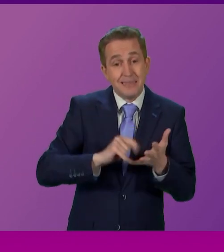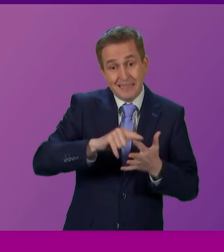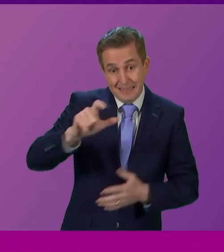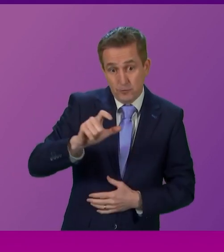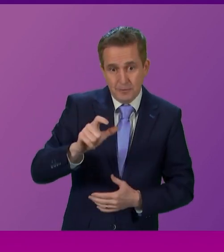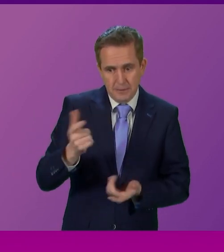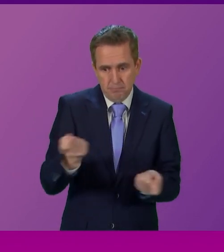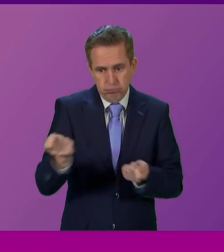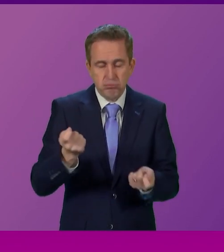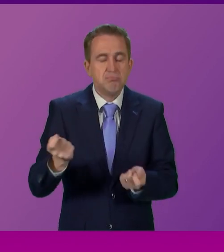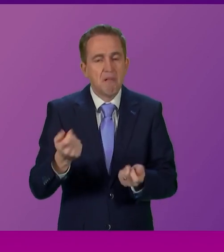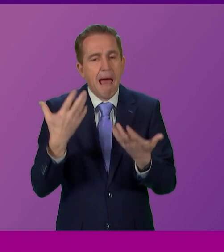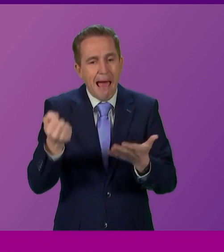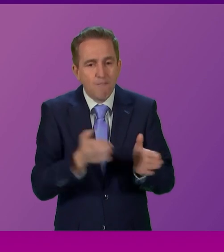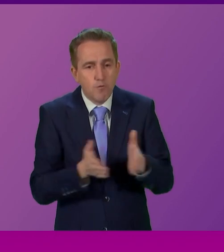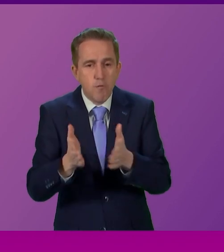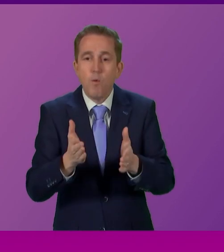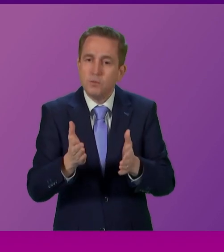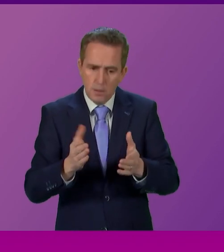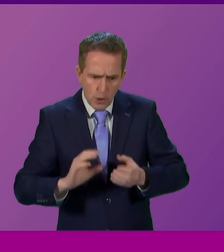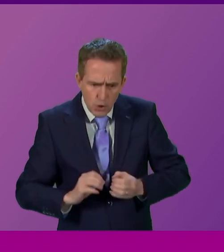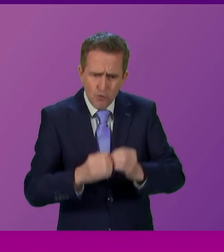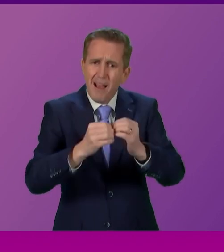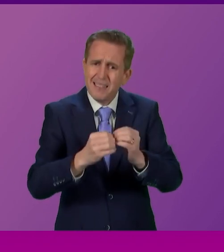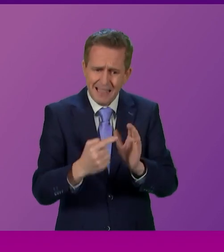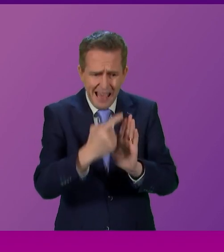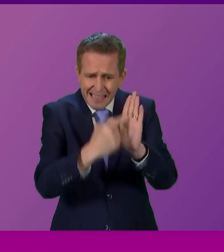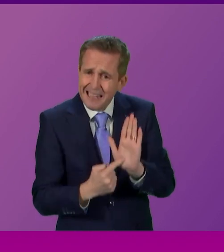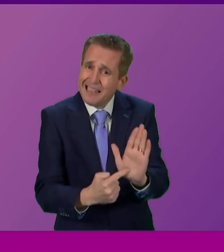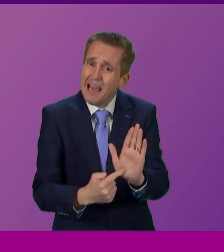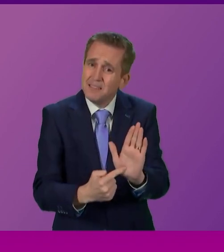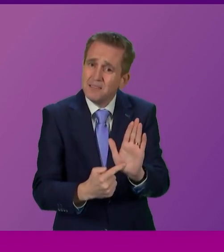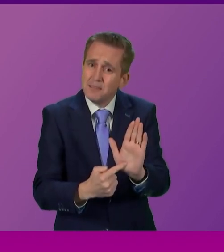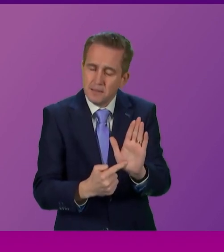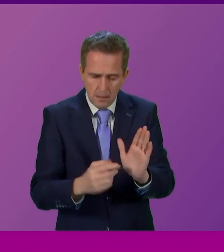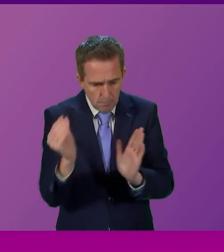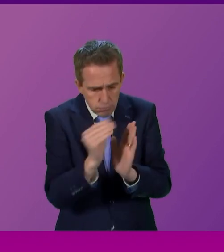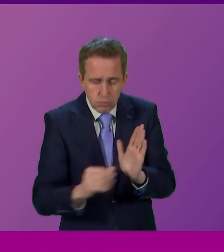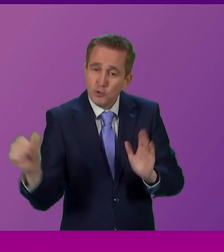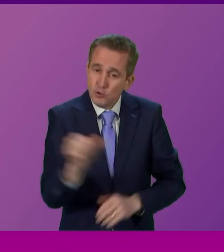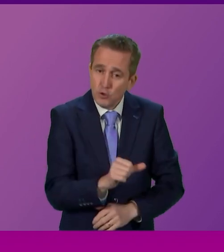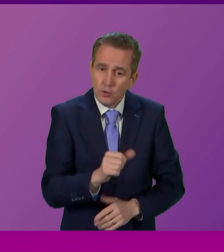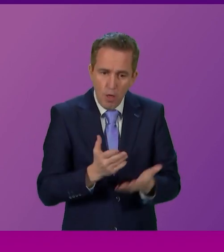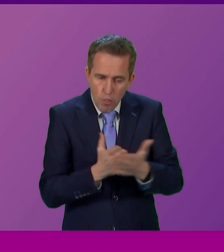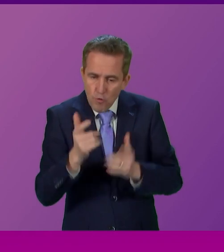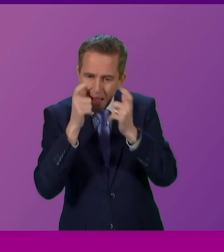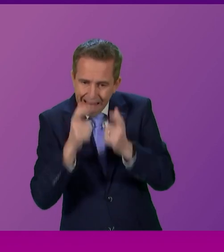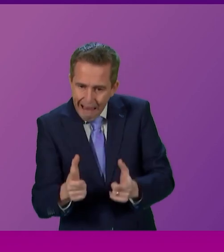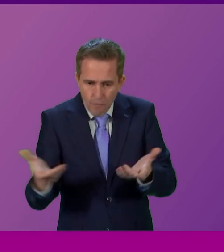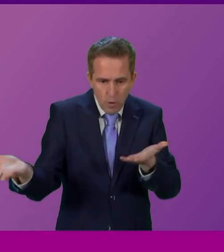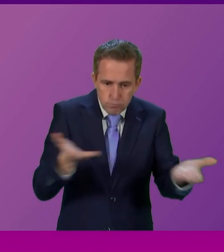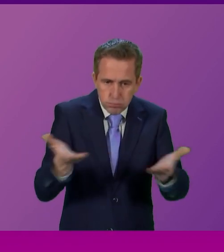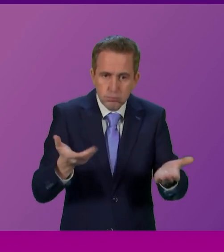destination that they seek. Build a case through honest deliberation and careful compromise to allow the